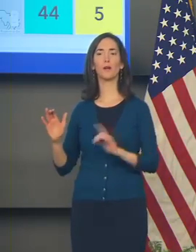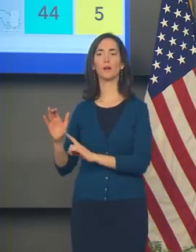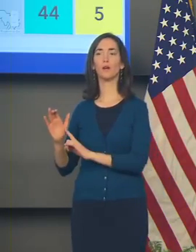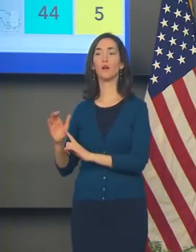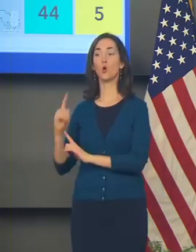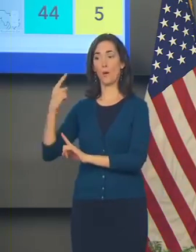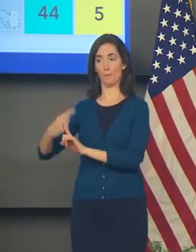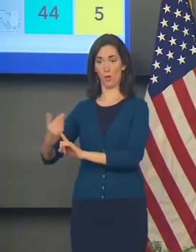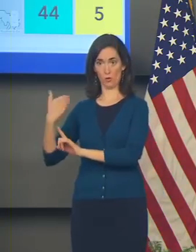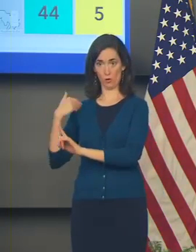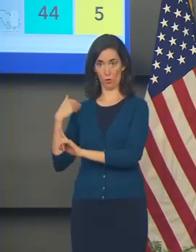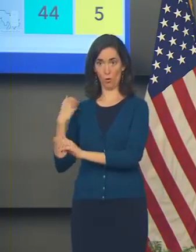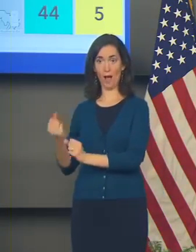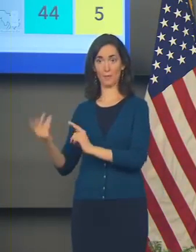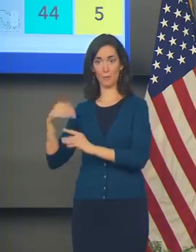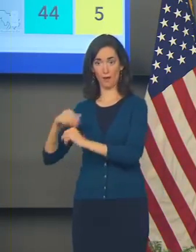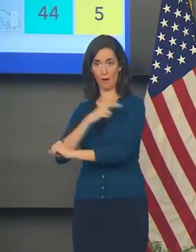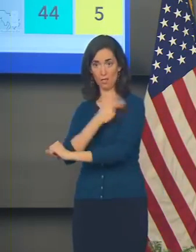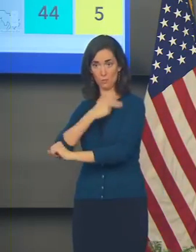the entire state just a month ago.